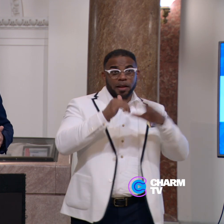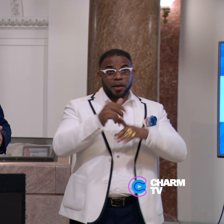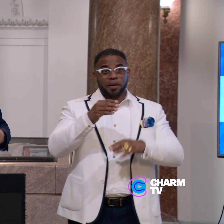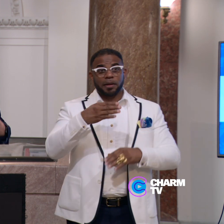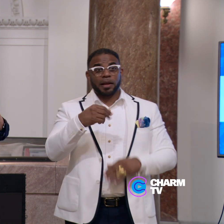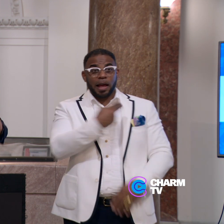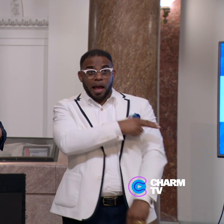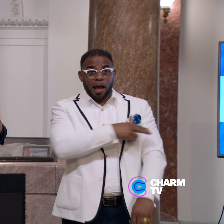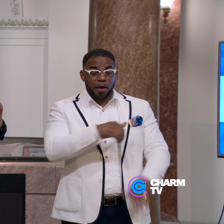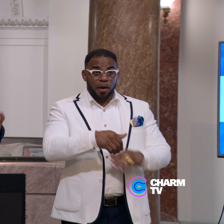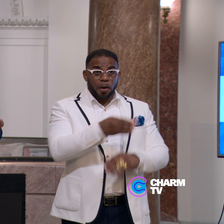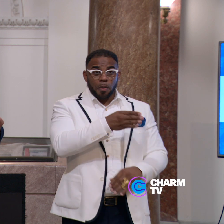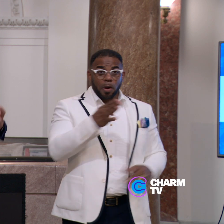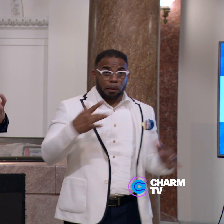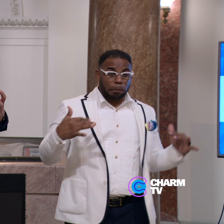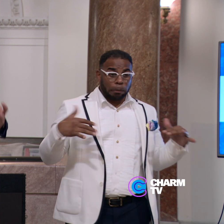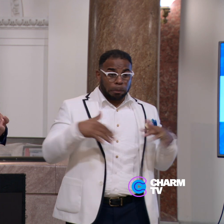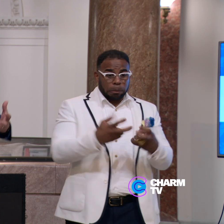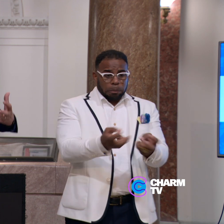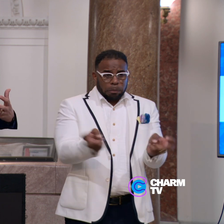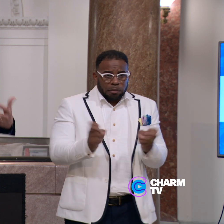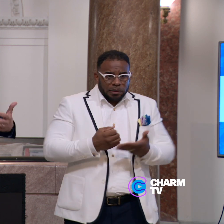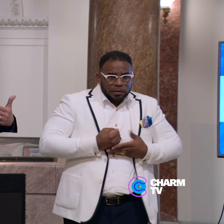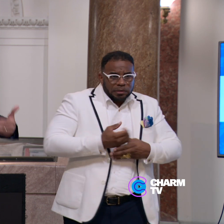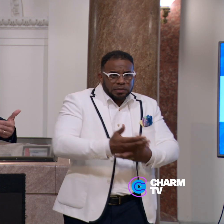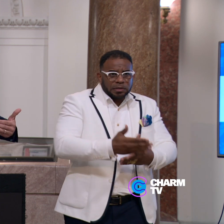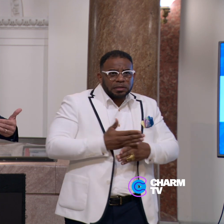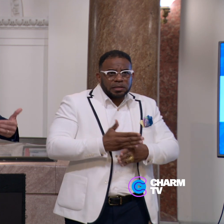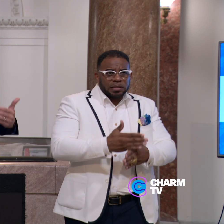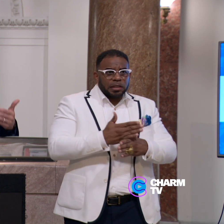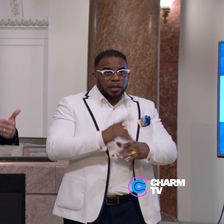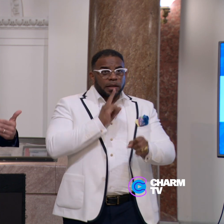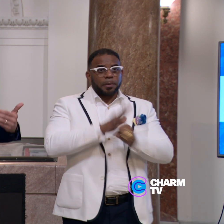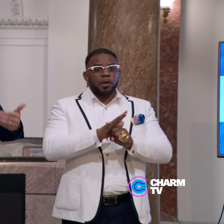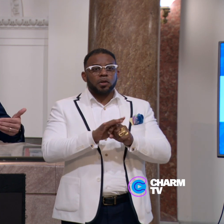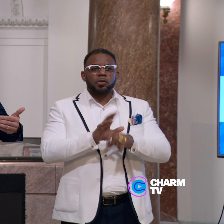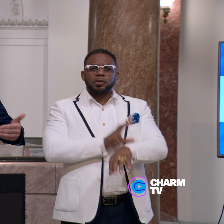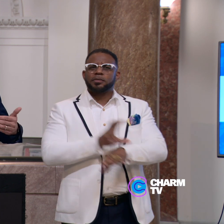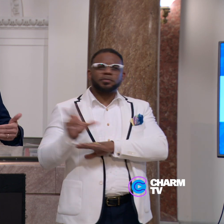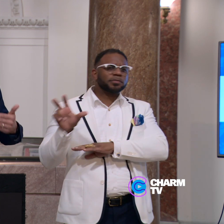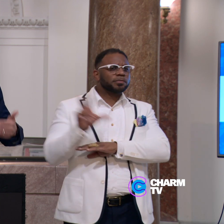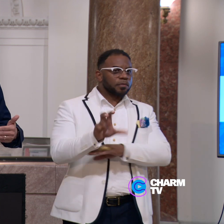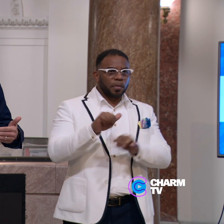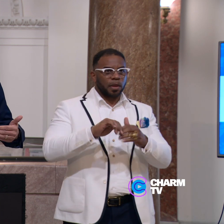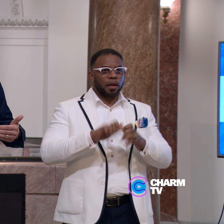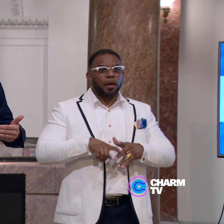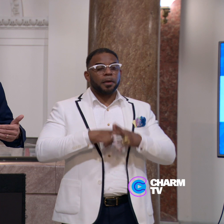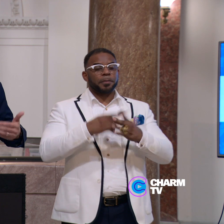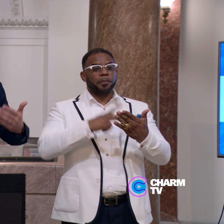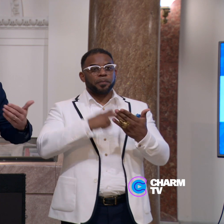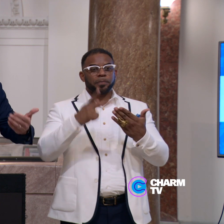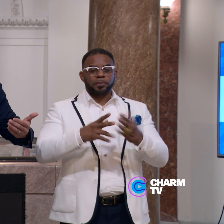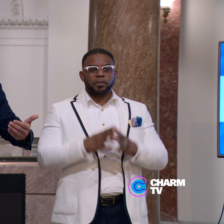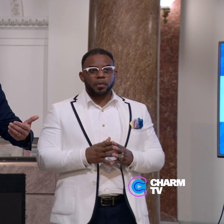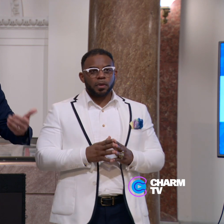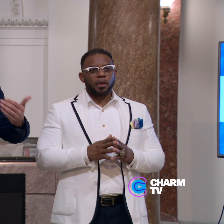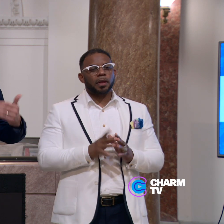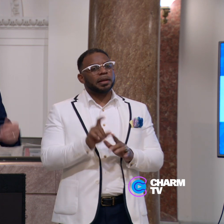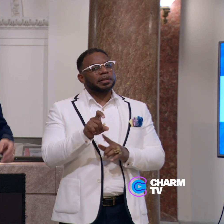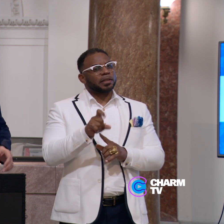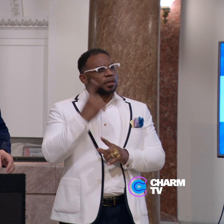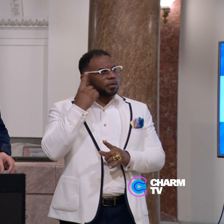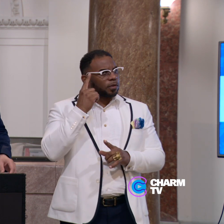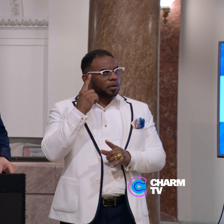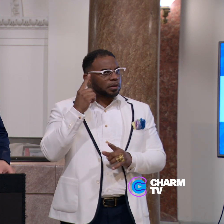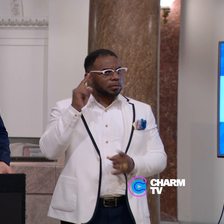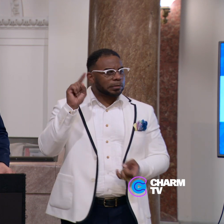Baltimore gathered together to express a shared commitment to invest in this pilot program necessary to